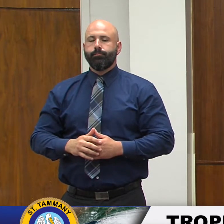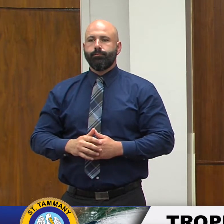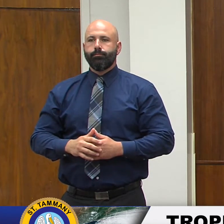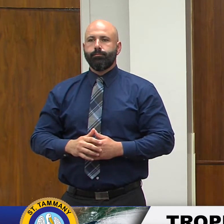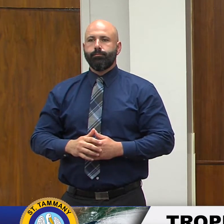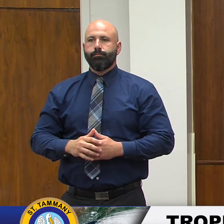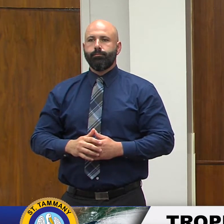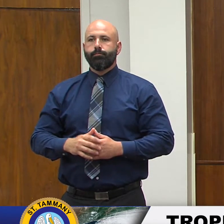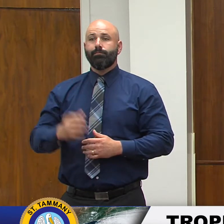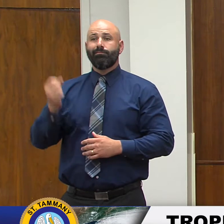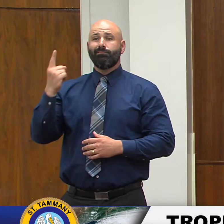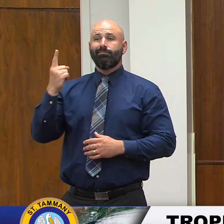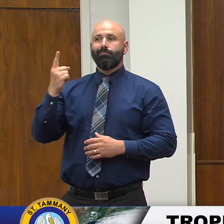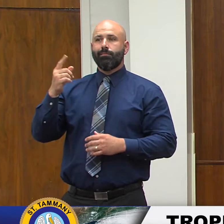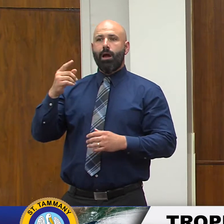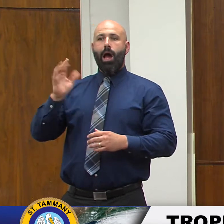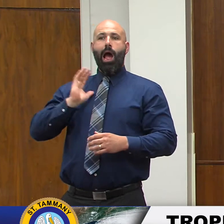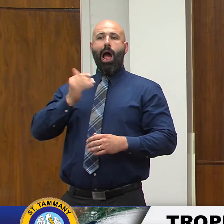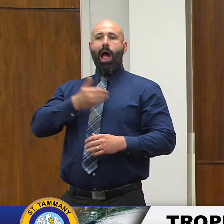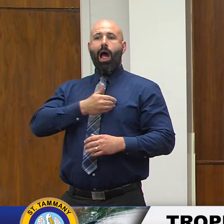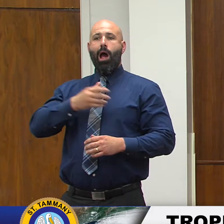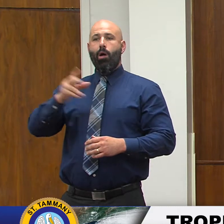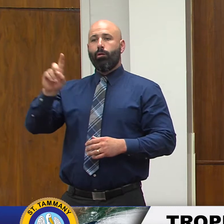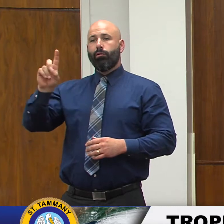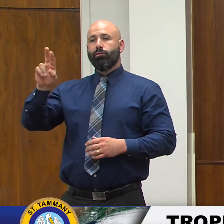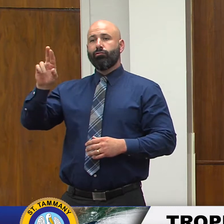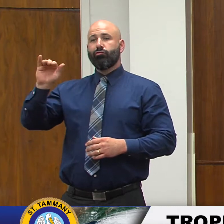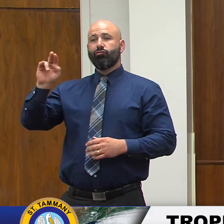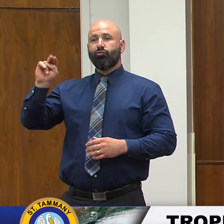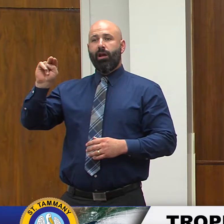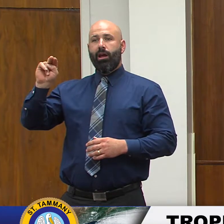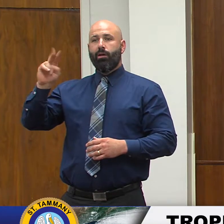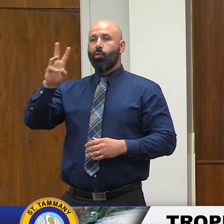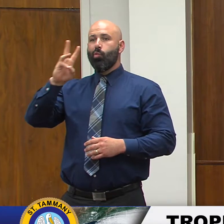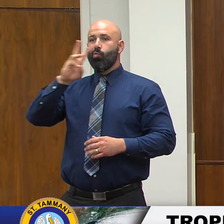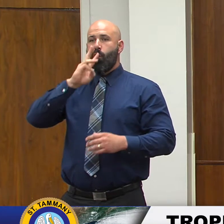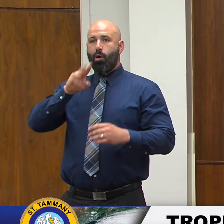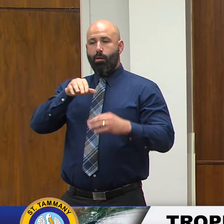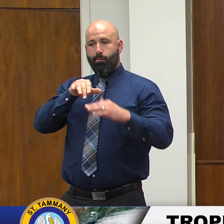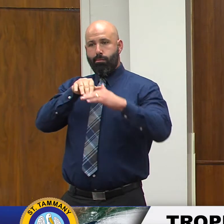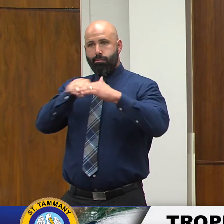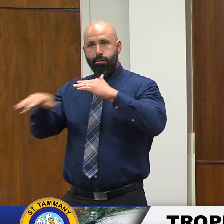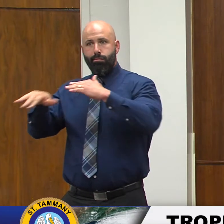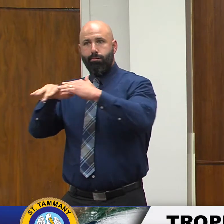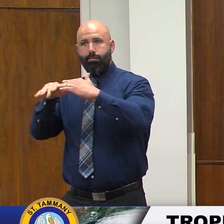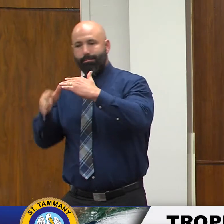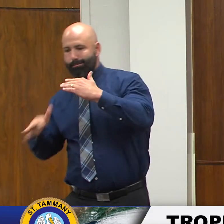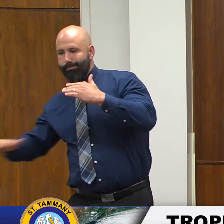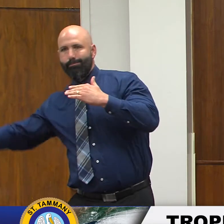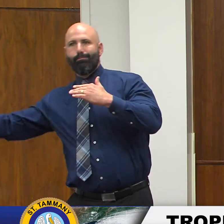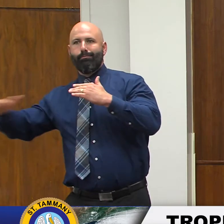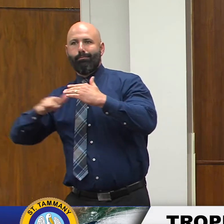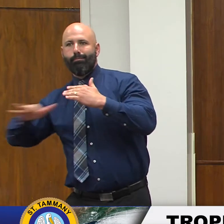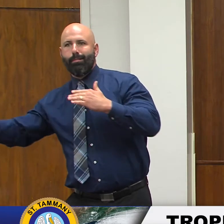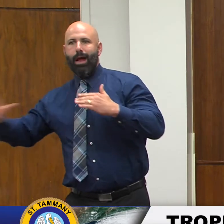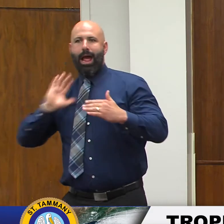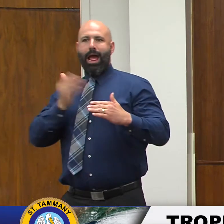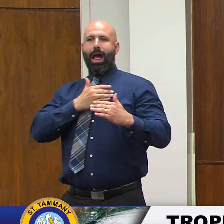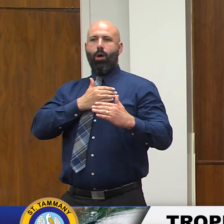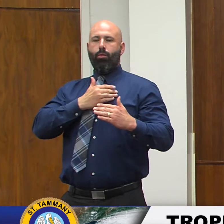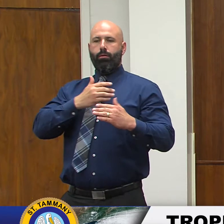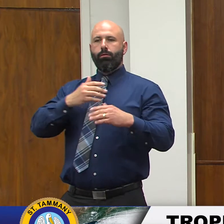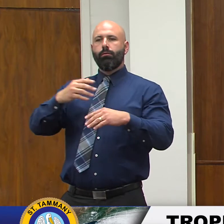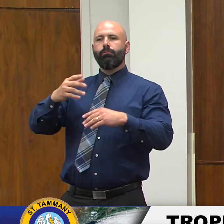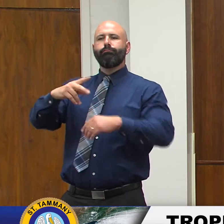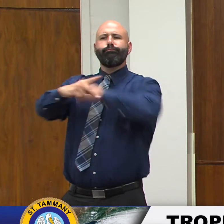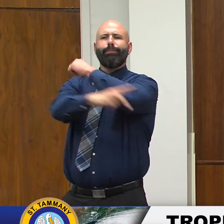drainage ways our public works departments have been checking out our drainage ways and making sure